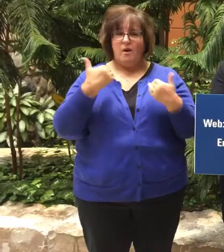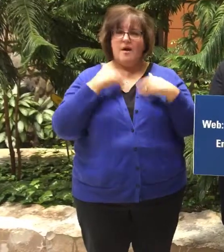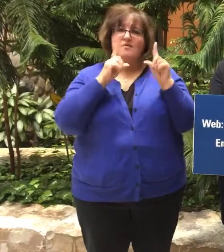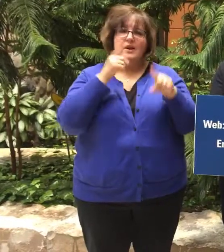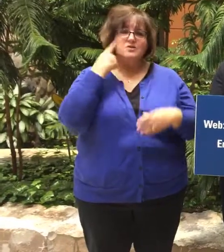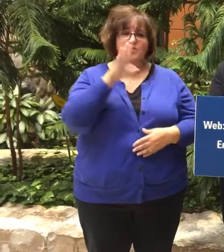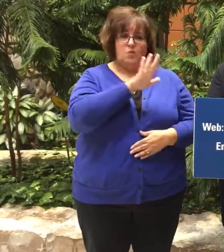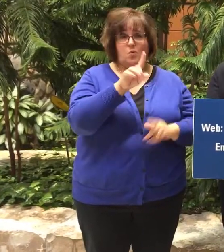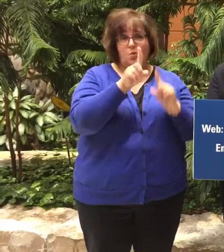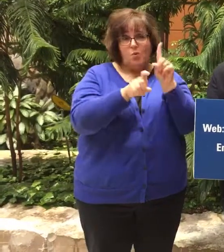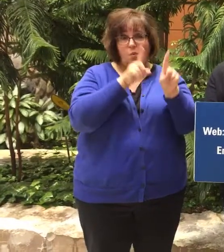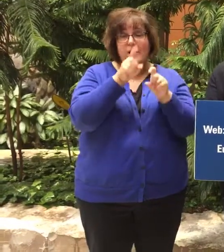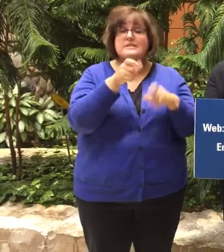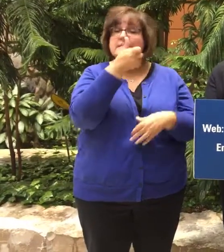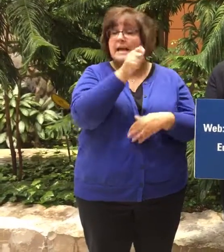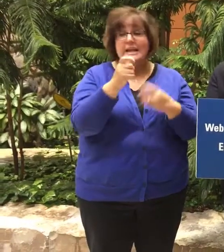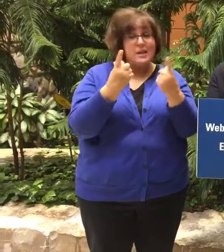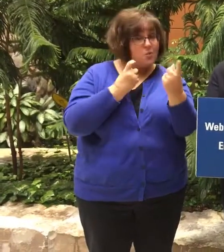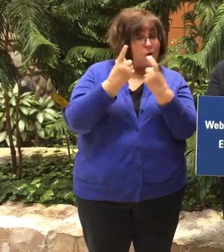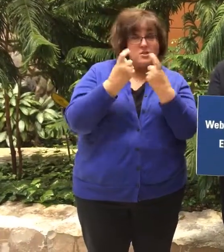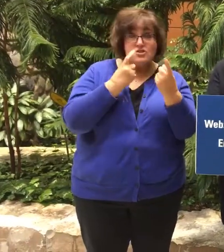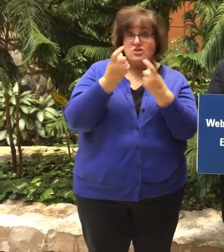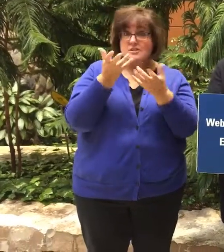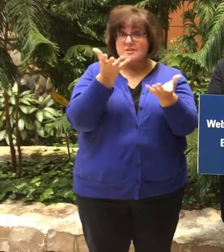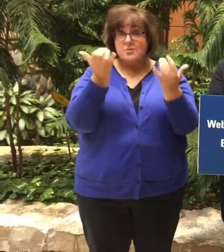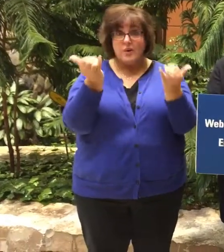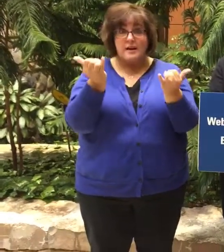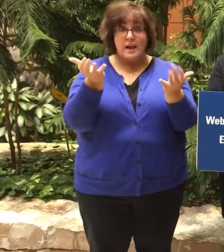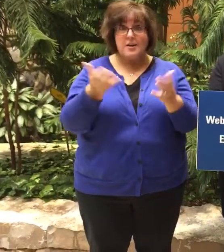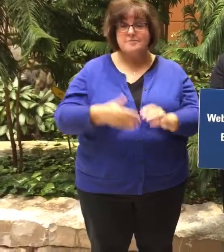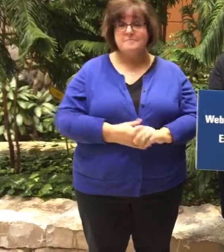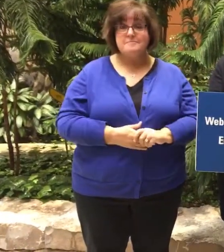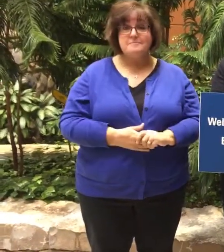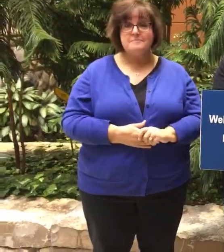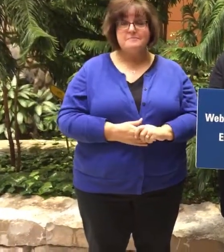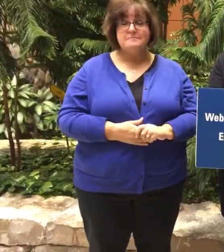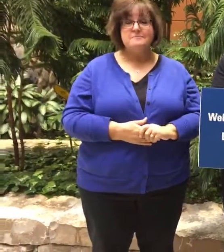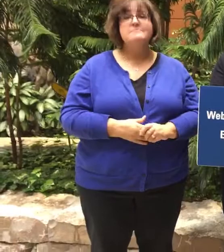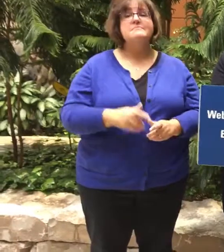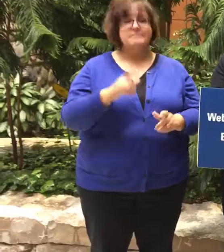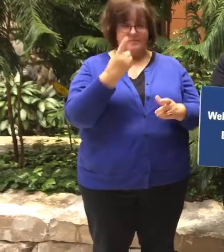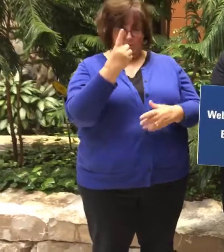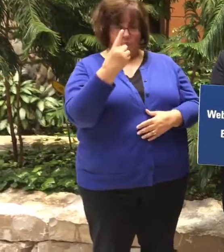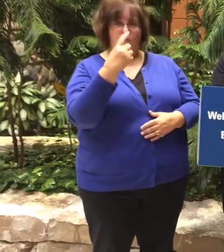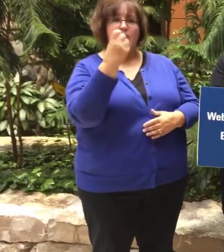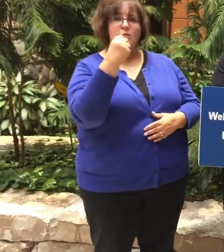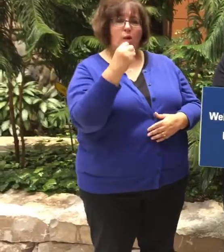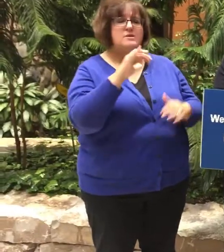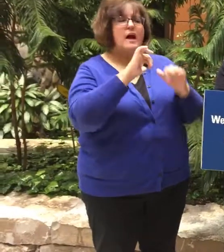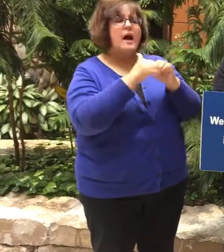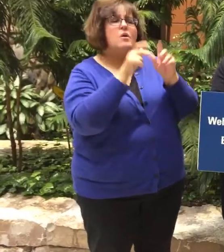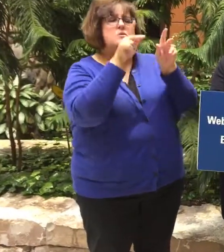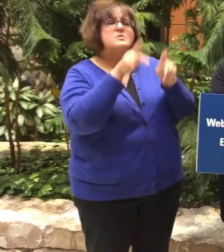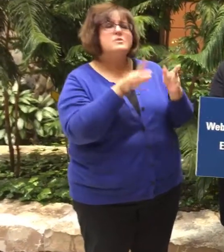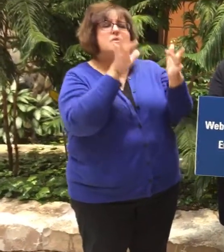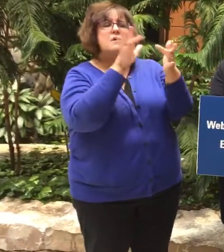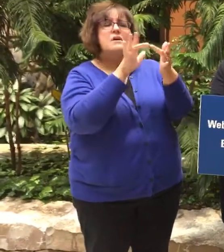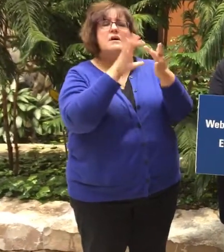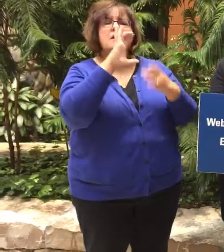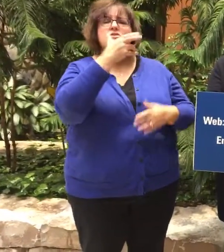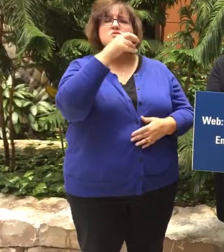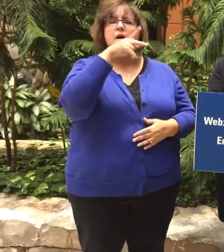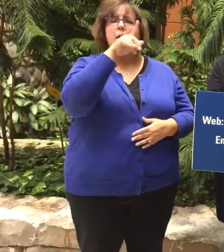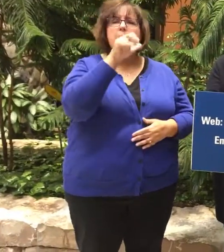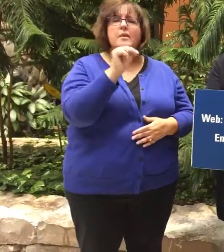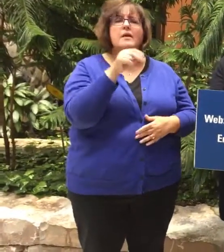questions. So are there any questions that are being asked right now? Yes. How does a person reach a chaplain at